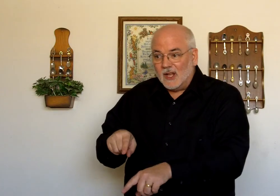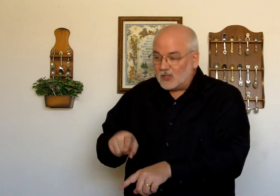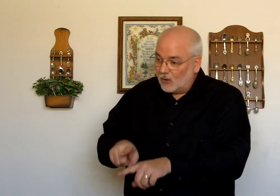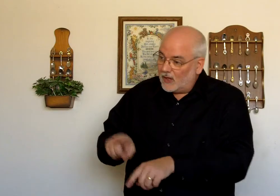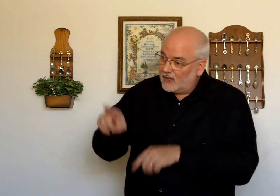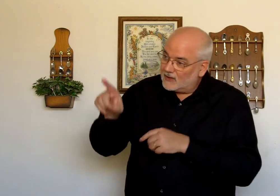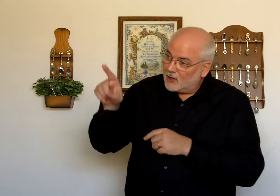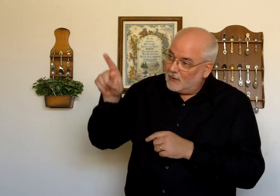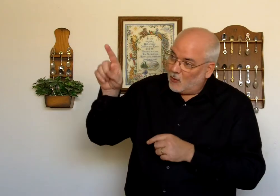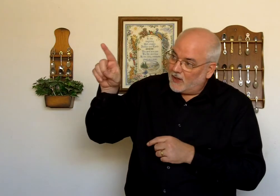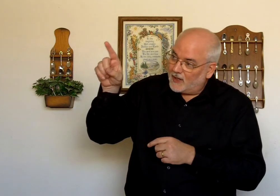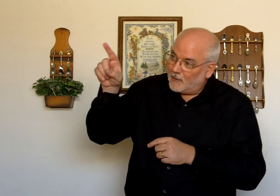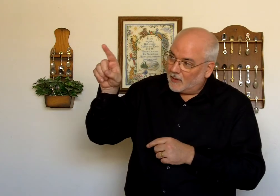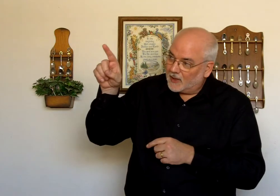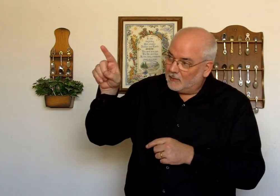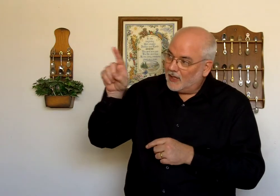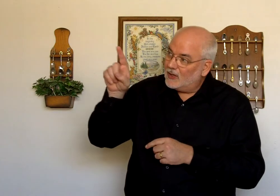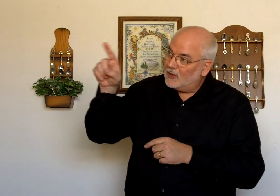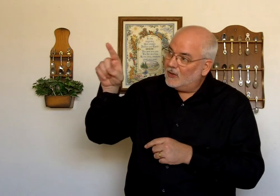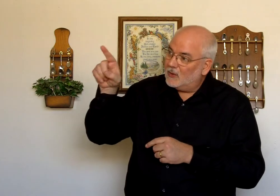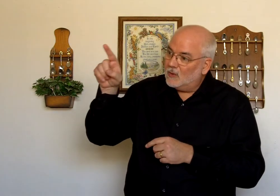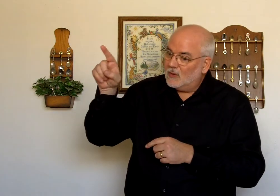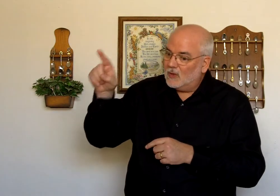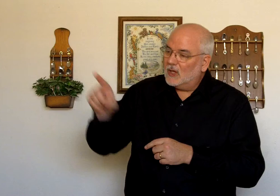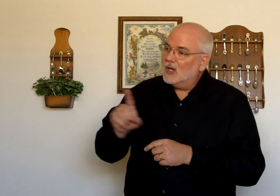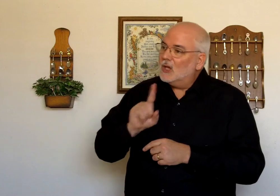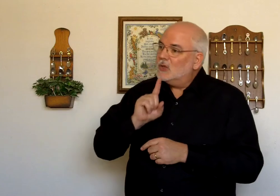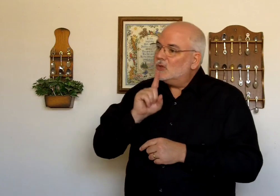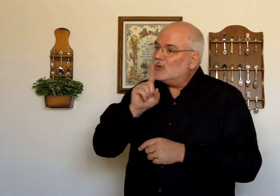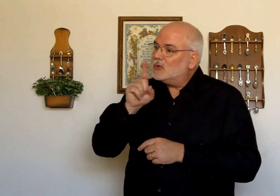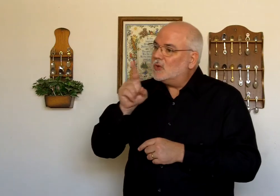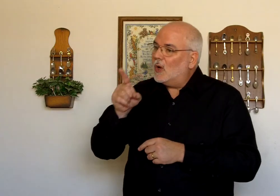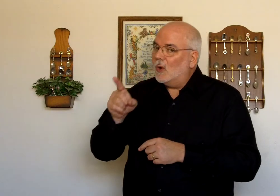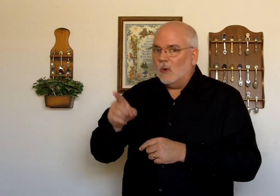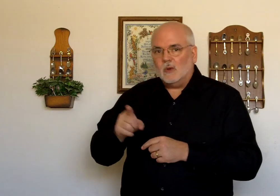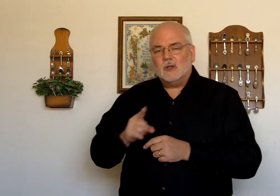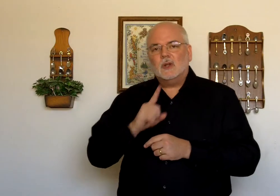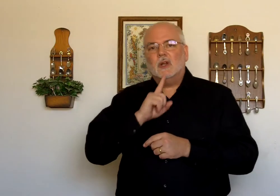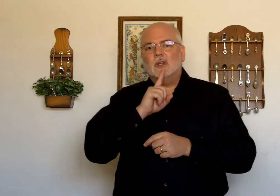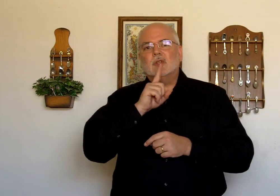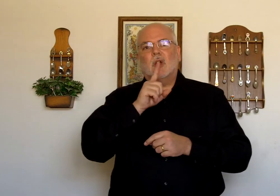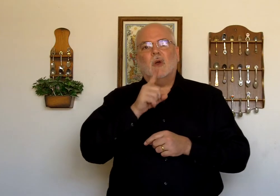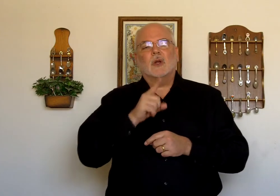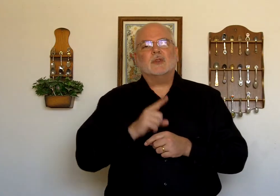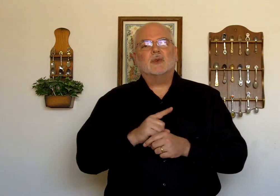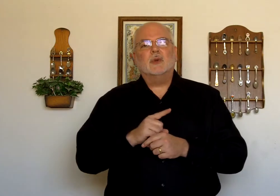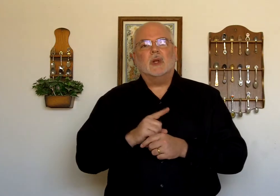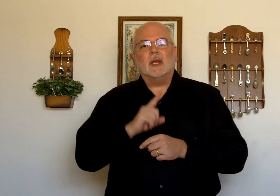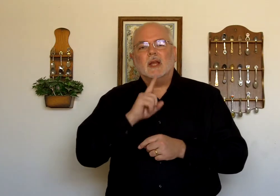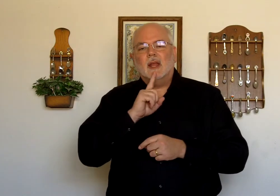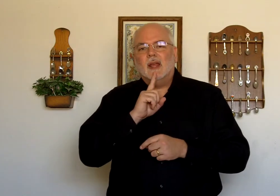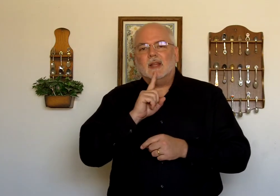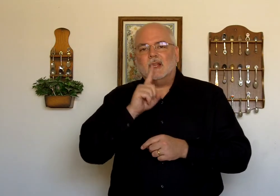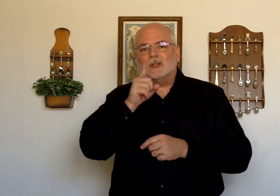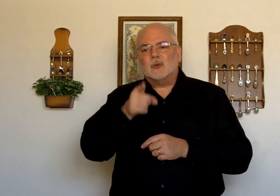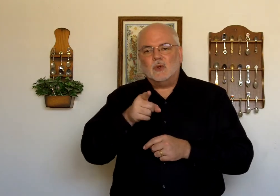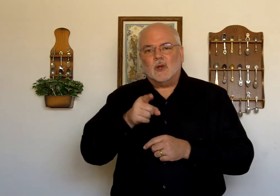So it's going to be pointed up a little bit. You. So. So. Is truly. Truly.